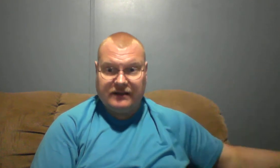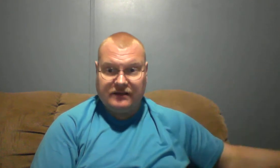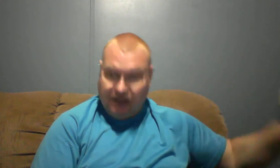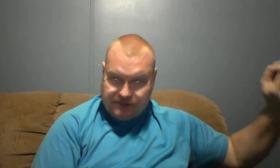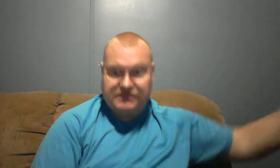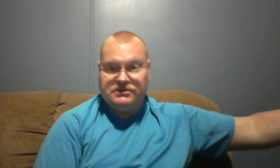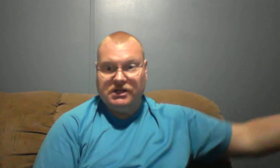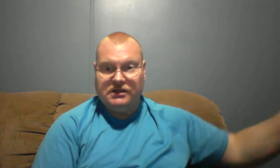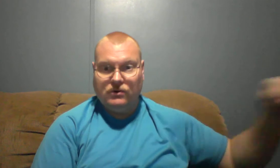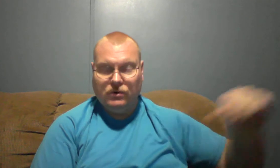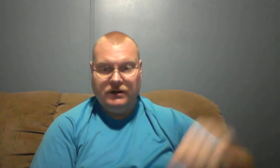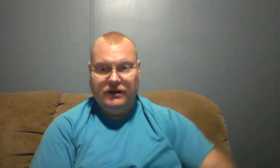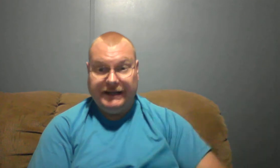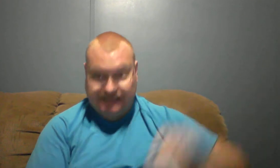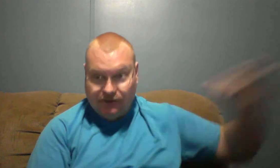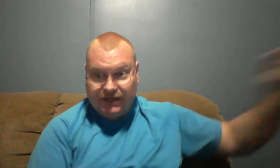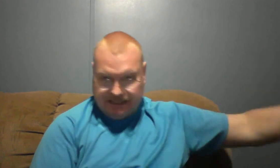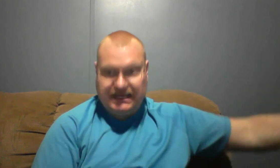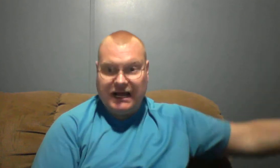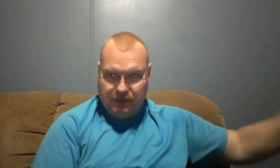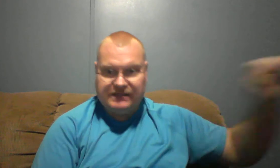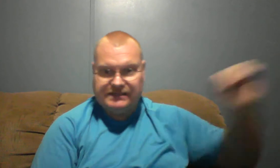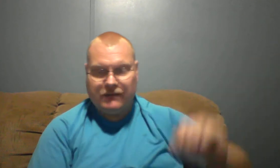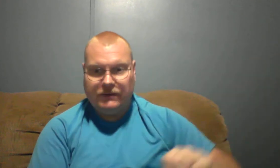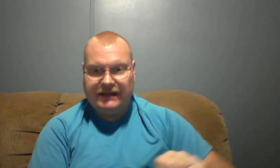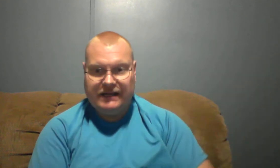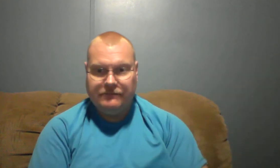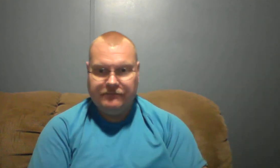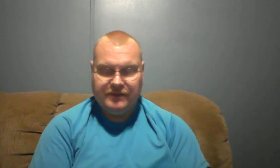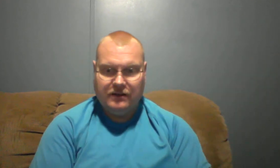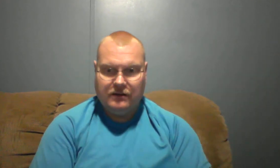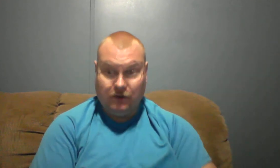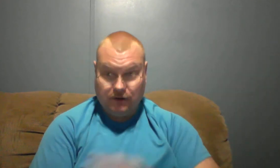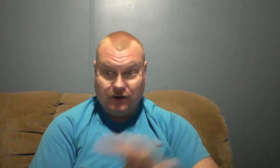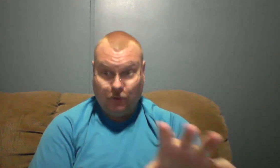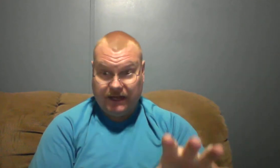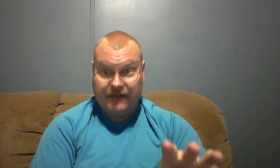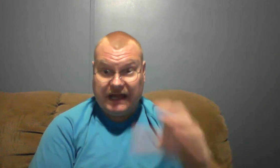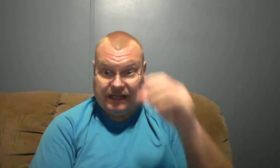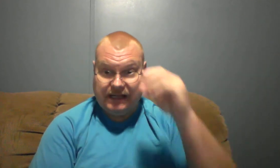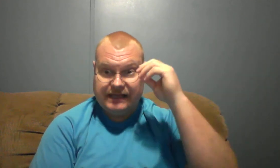of the closet and shut the door until the next time we decide we need him. Or are we of that class?